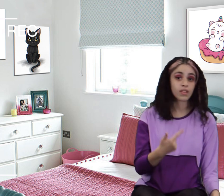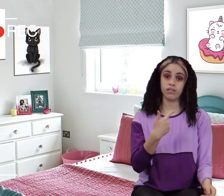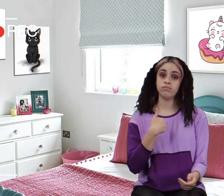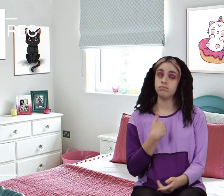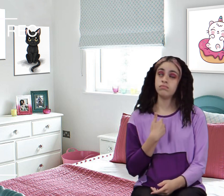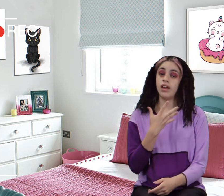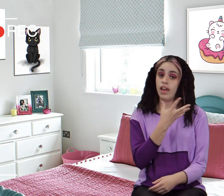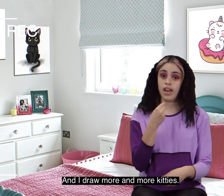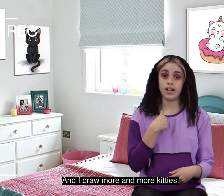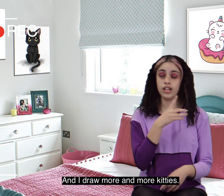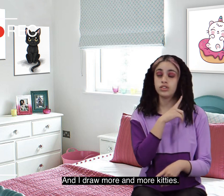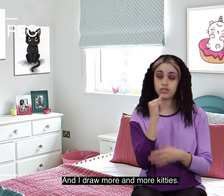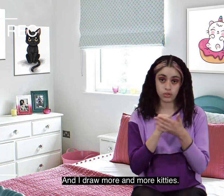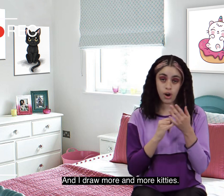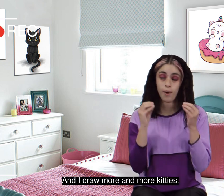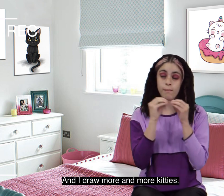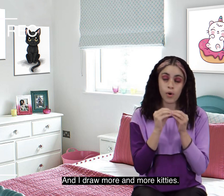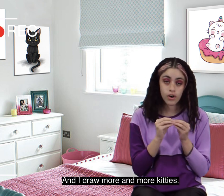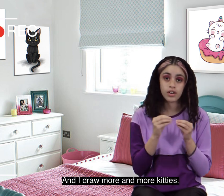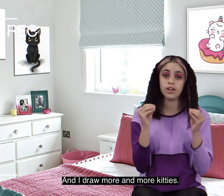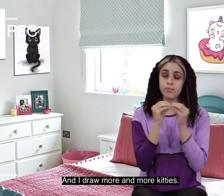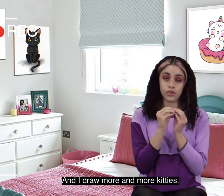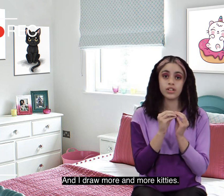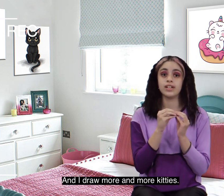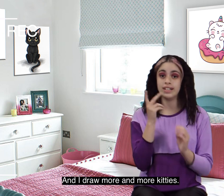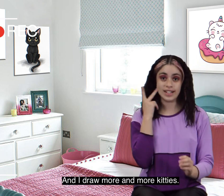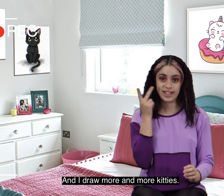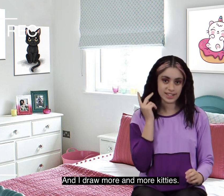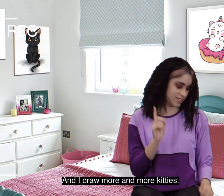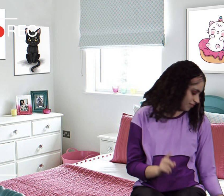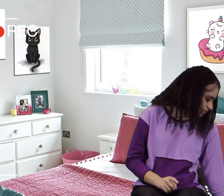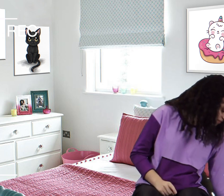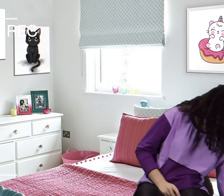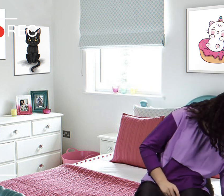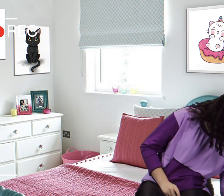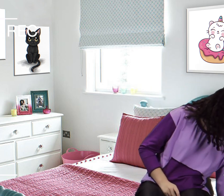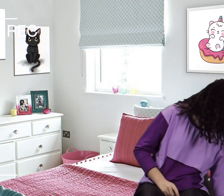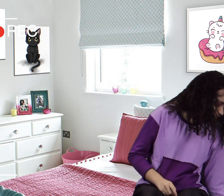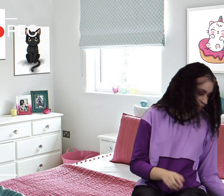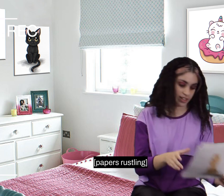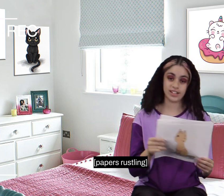and i draw more more kinnies and